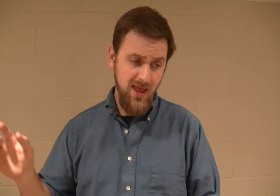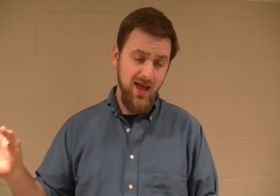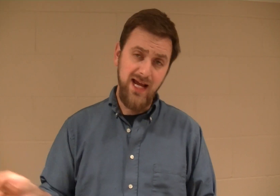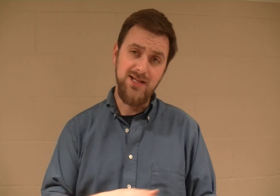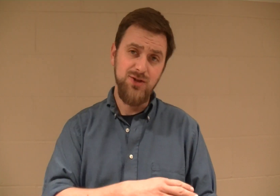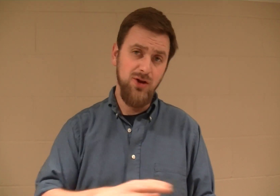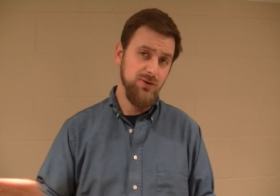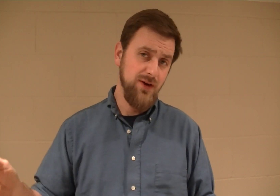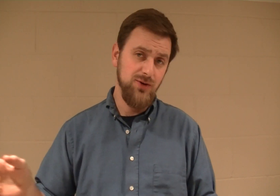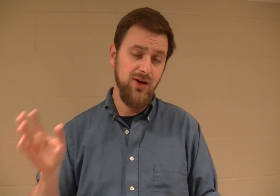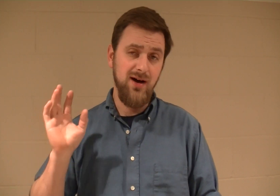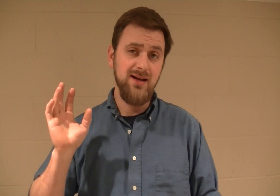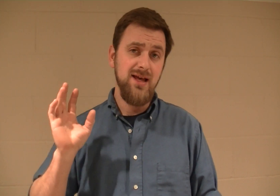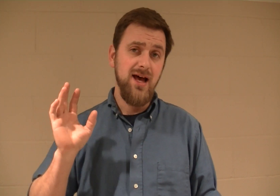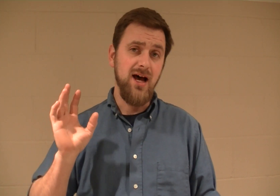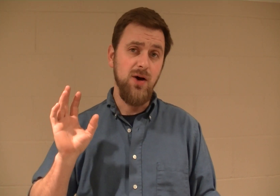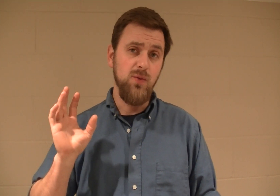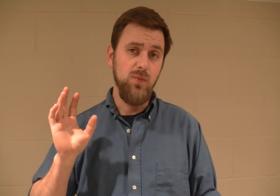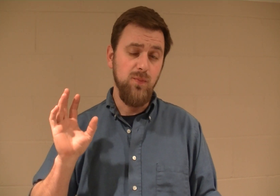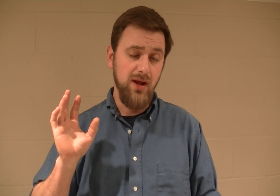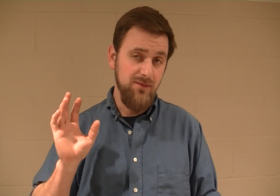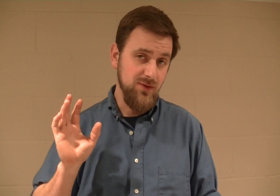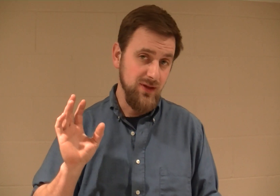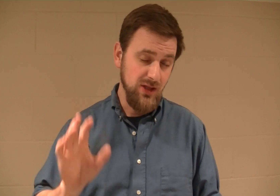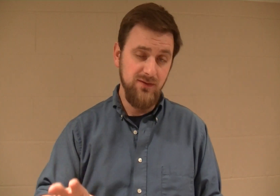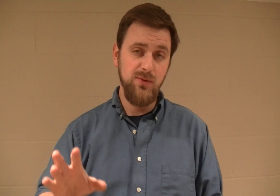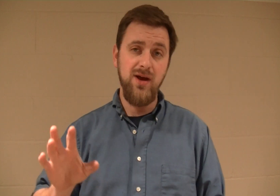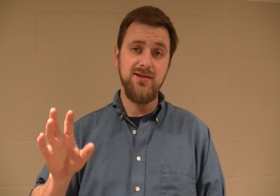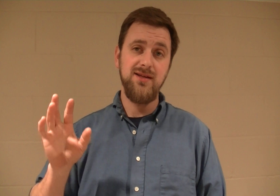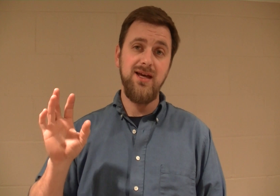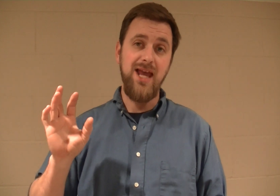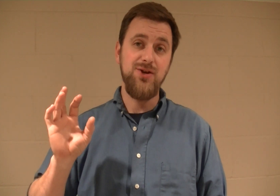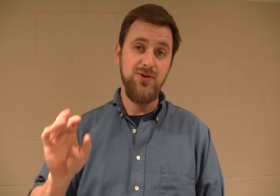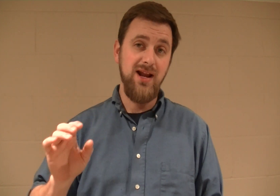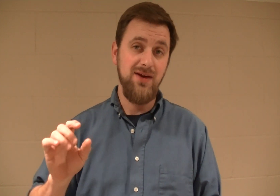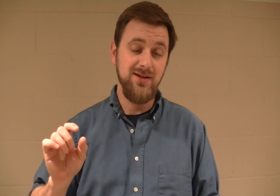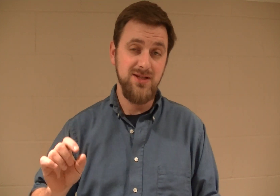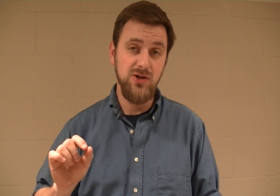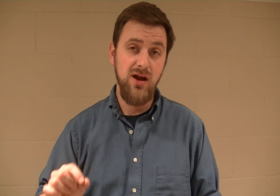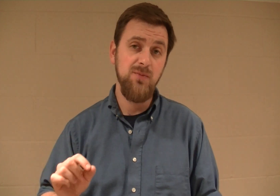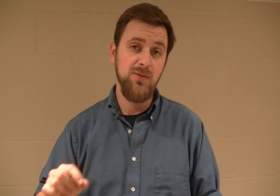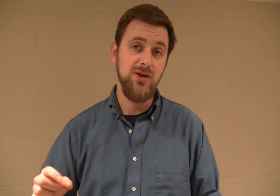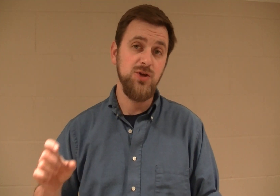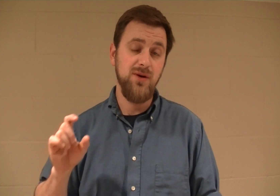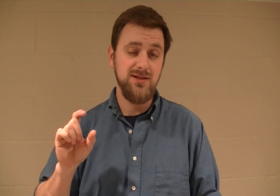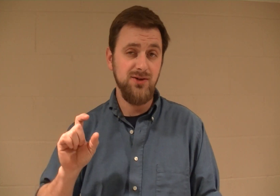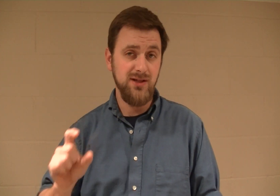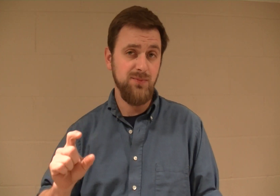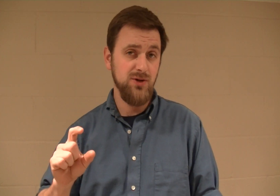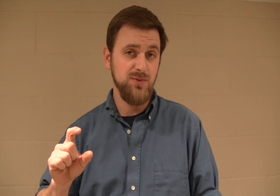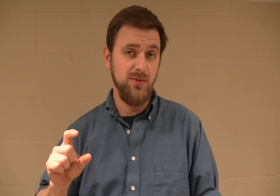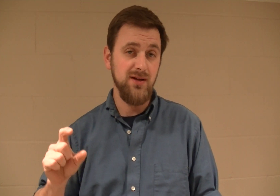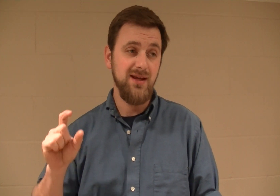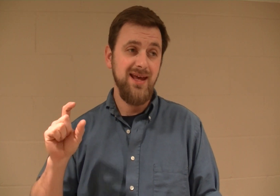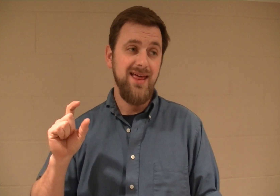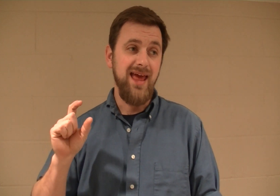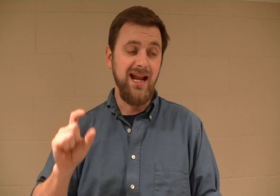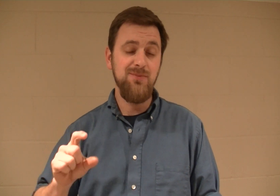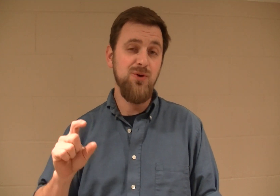Again, it's no longer federal law. But if you live in Nebraska and you do not have a concealed carry permit, you must still get the purchase permit. Anymore,